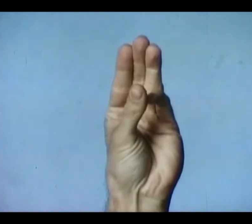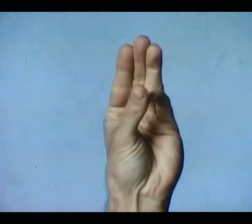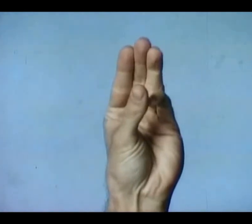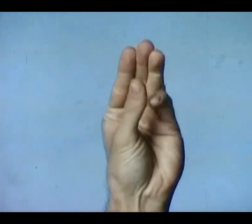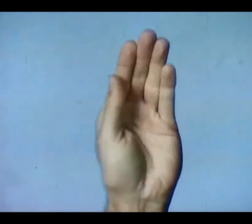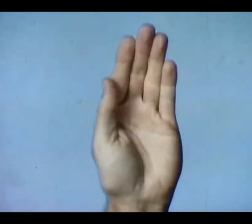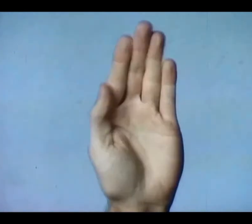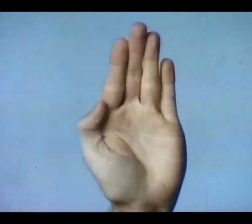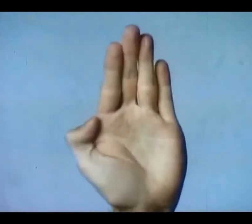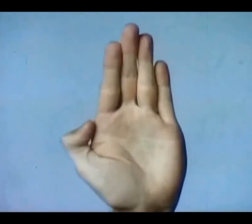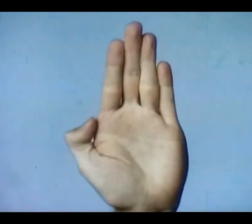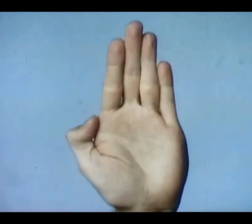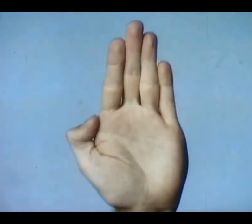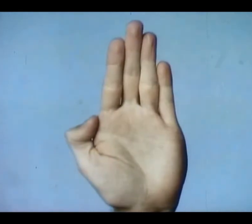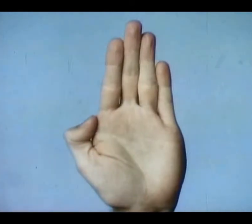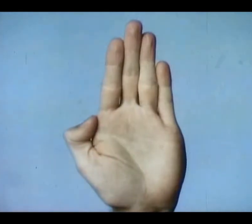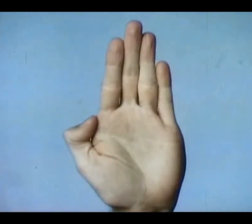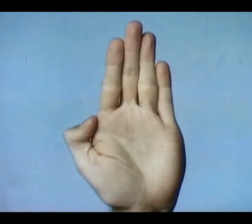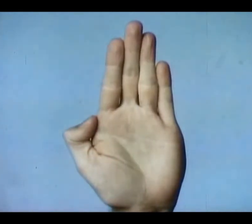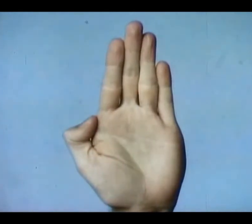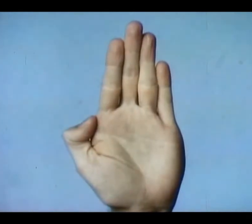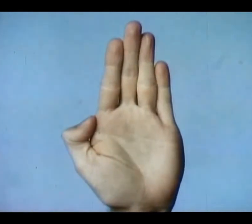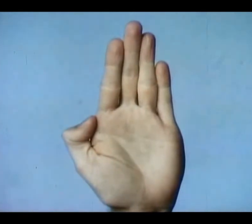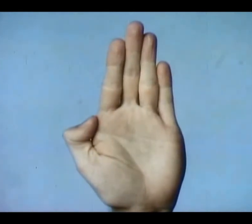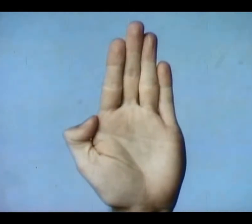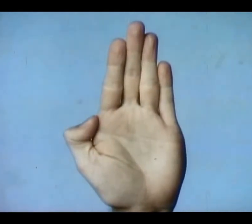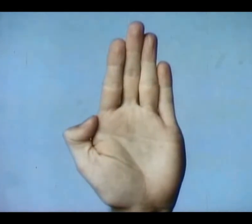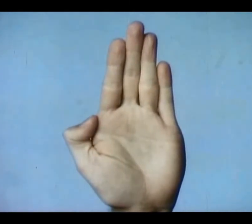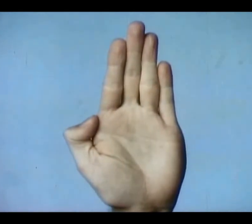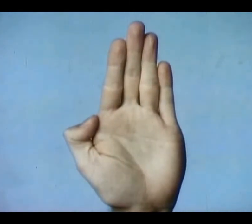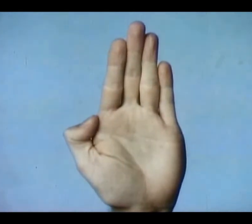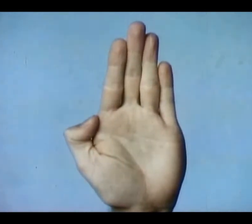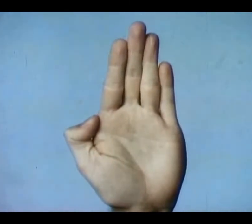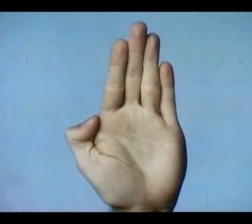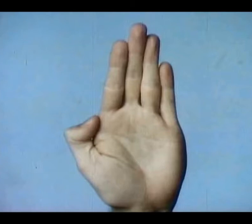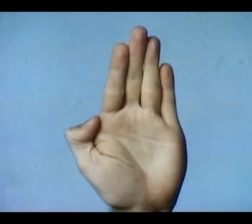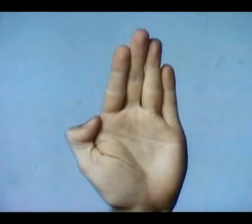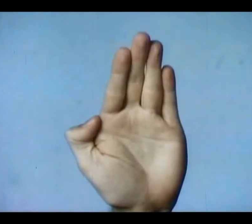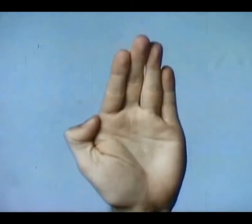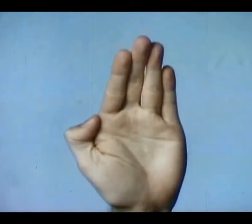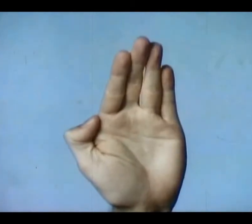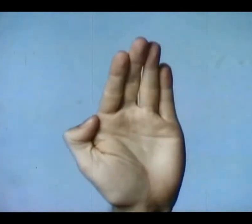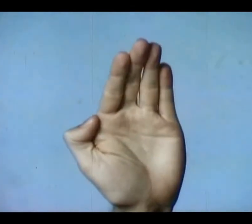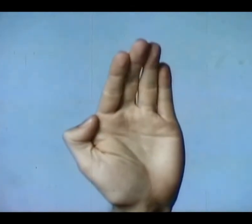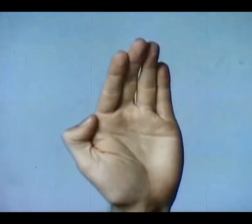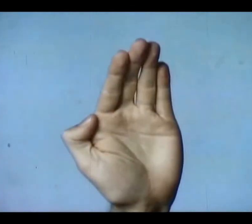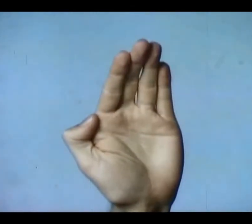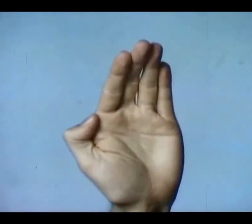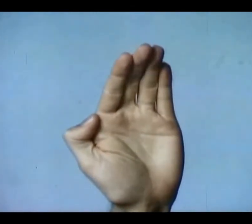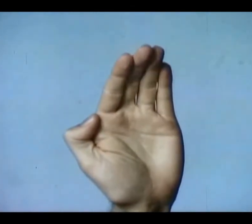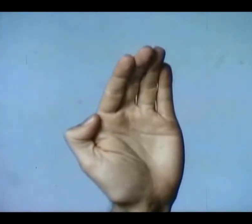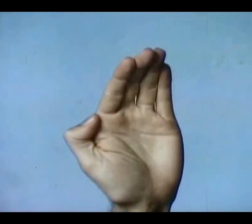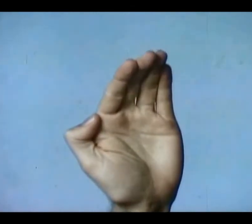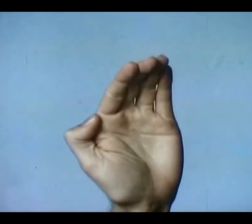but one thing bothered the proud hand who could do so many things he could not for the life of him make a noise